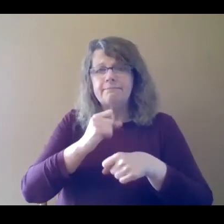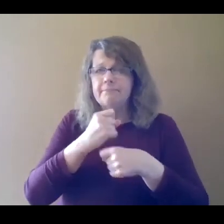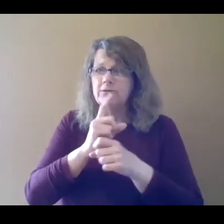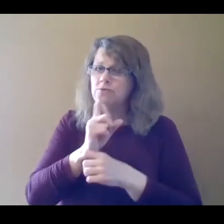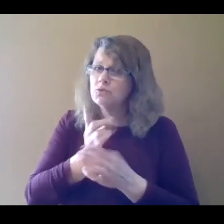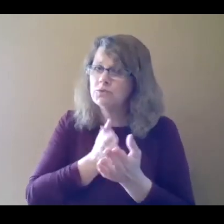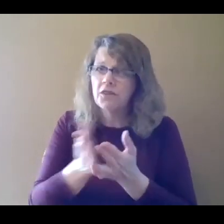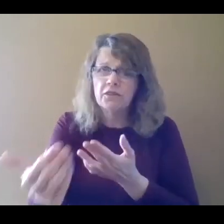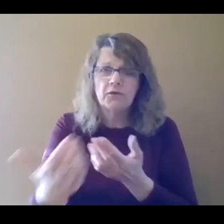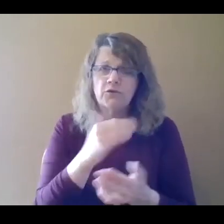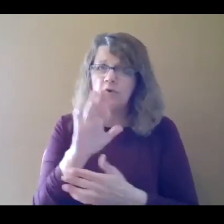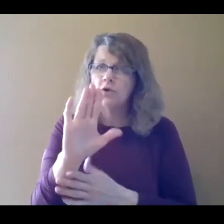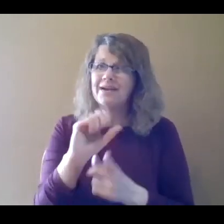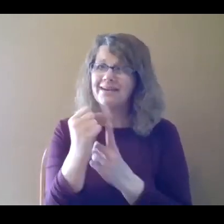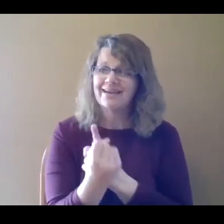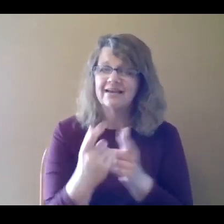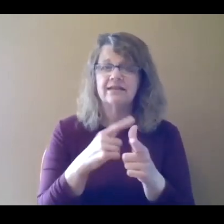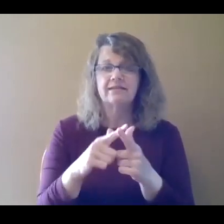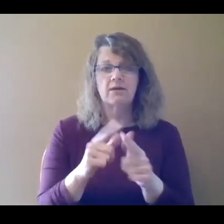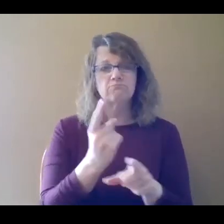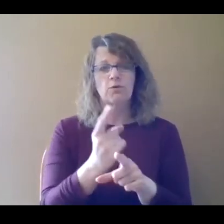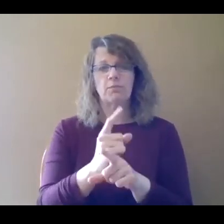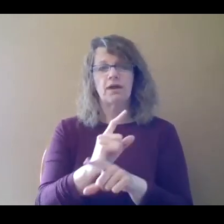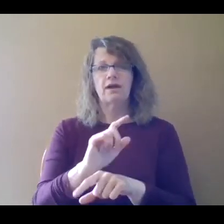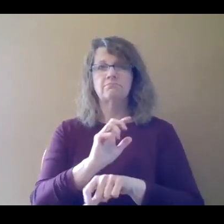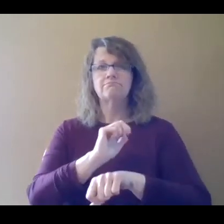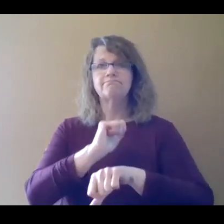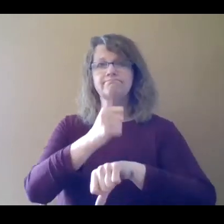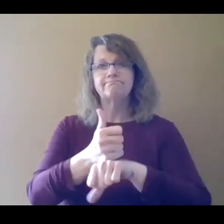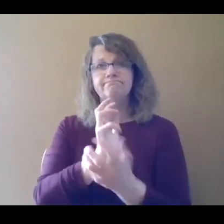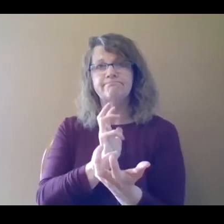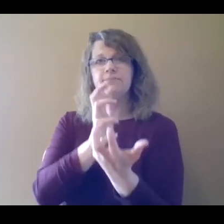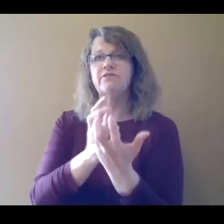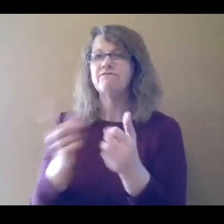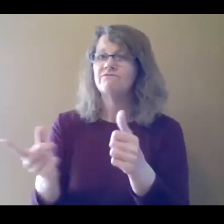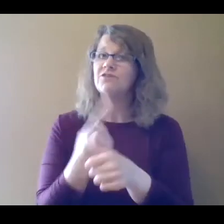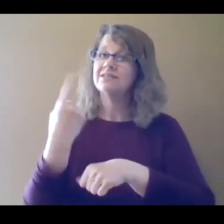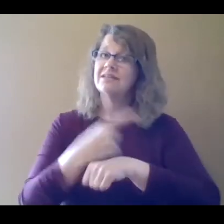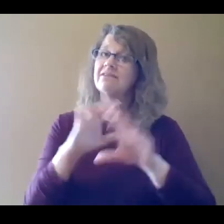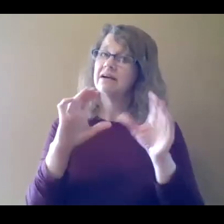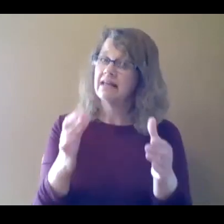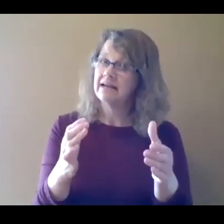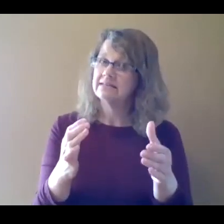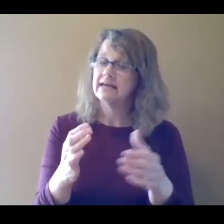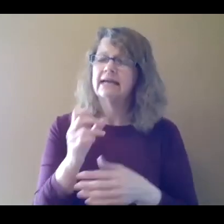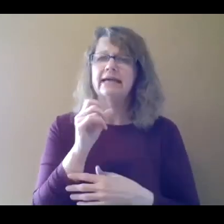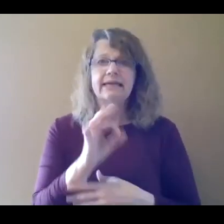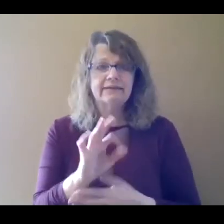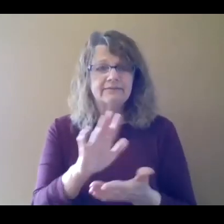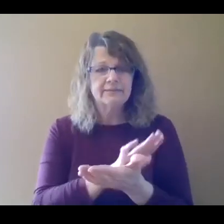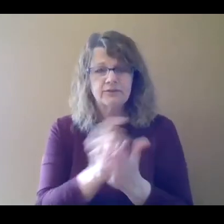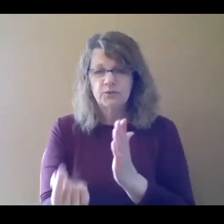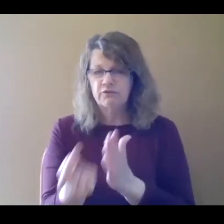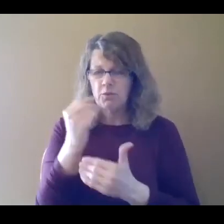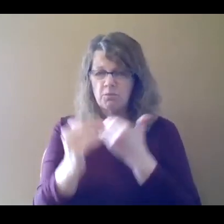and appropriate accommodations are established for your first day of classes. If you would like to discuss the documentation review